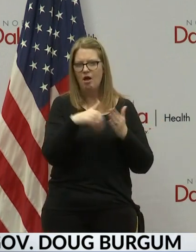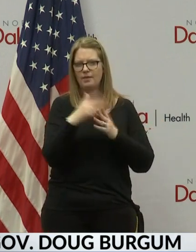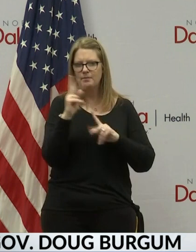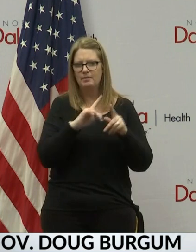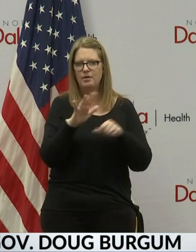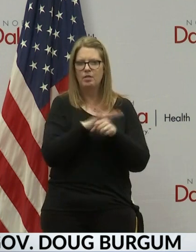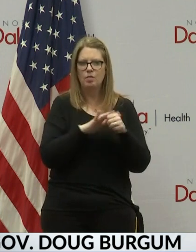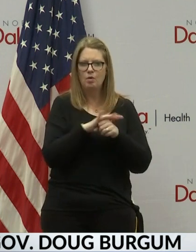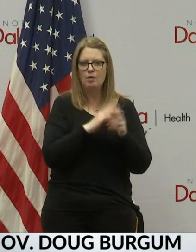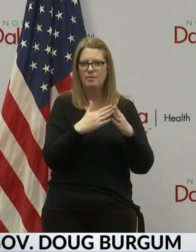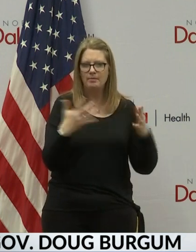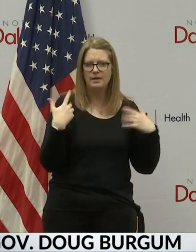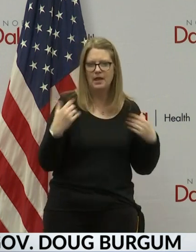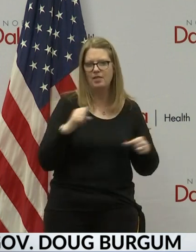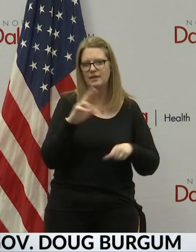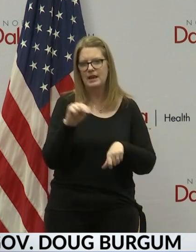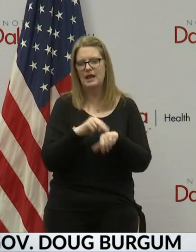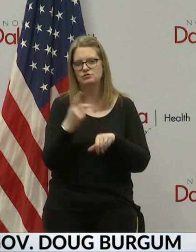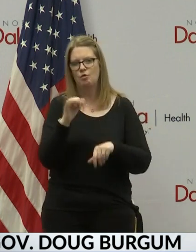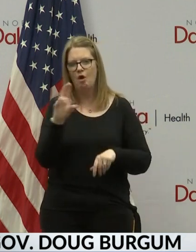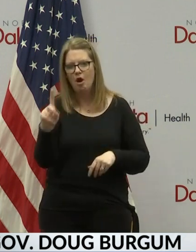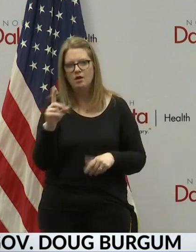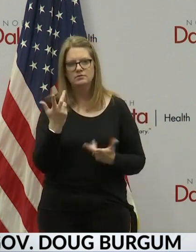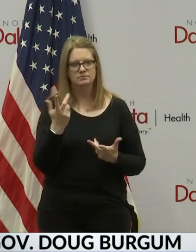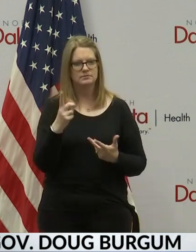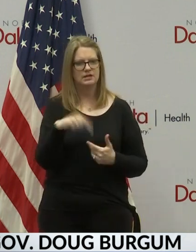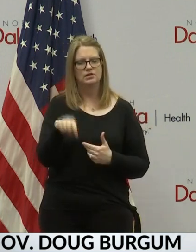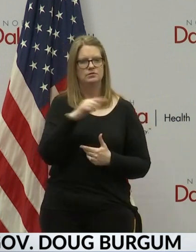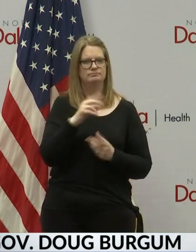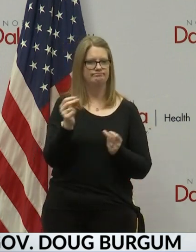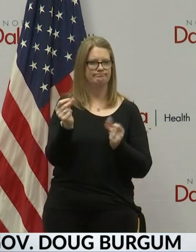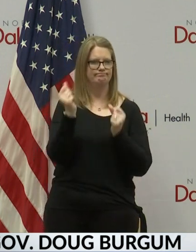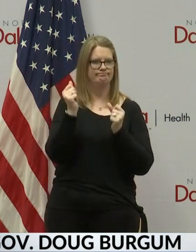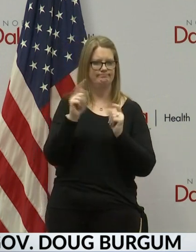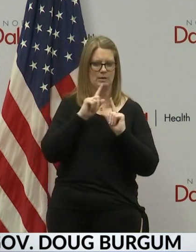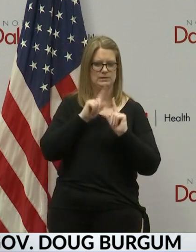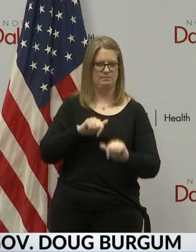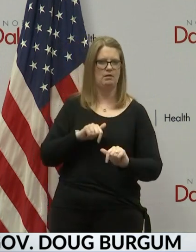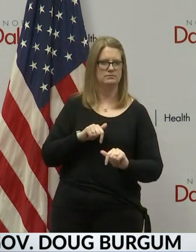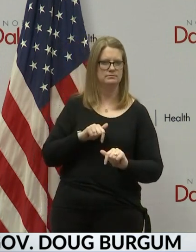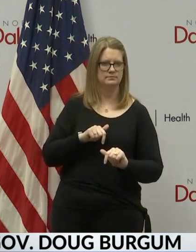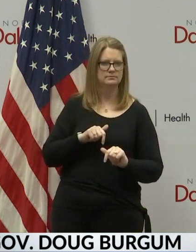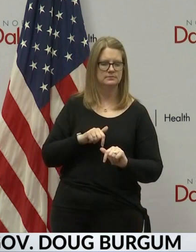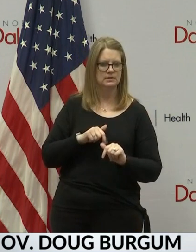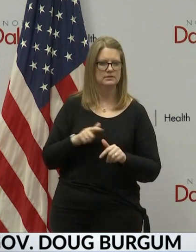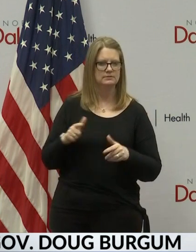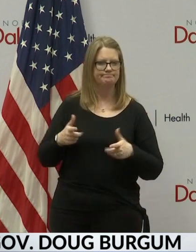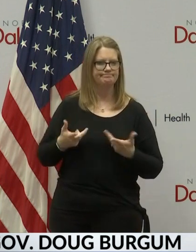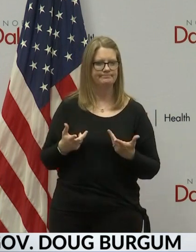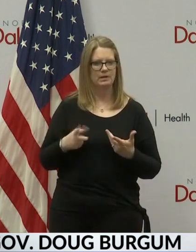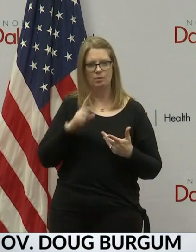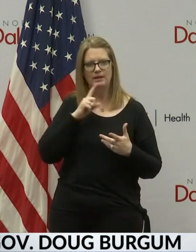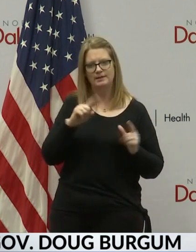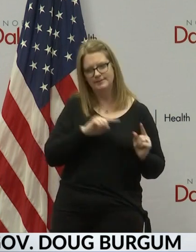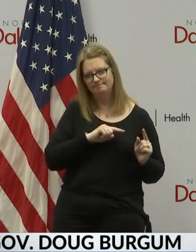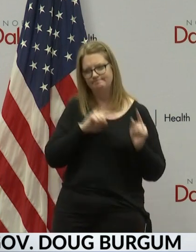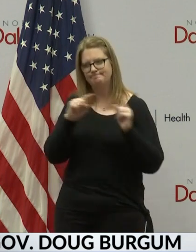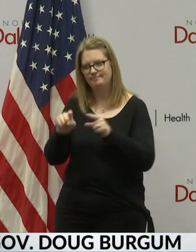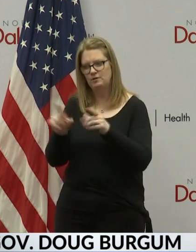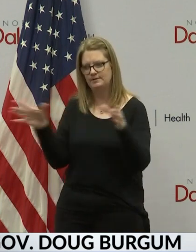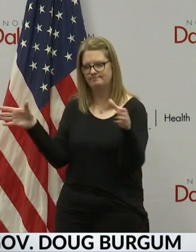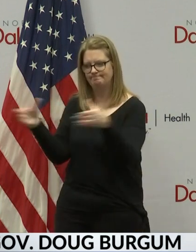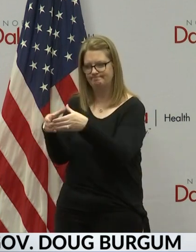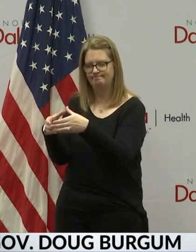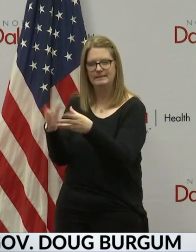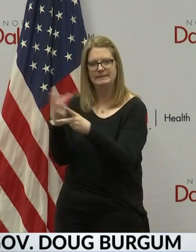health, the National Guard, and others that, that acted so, so quickly to allow us to get up and start containing